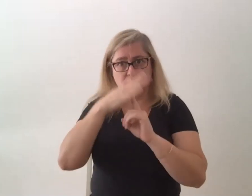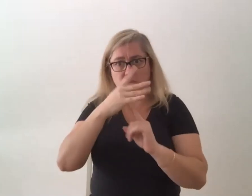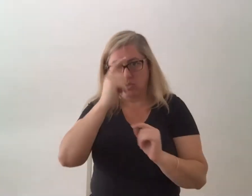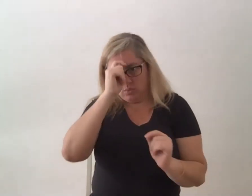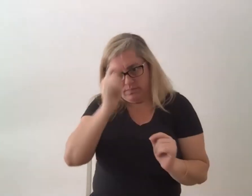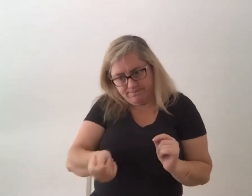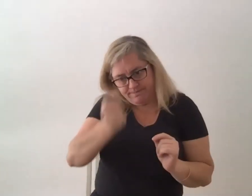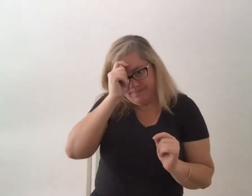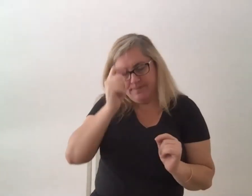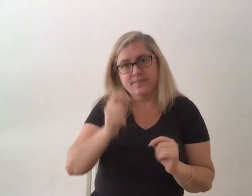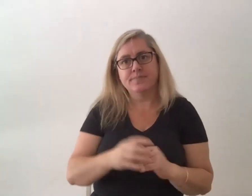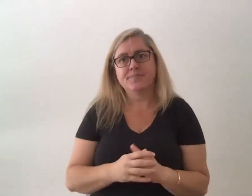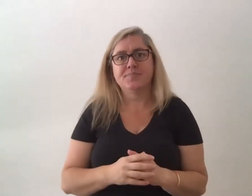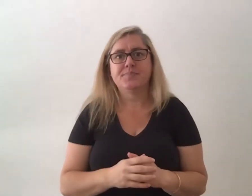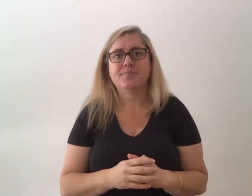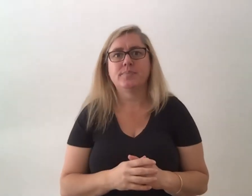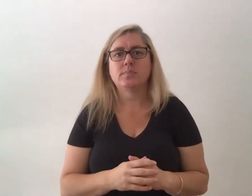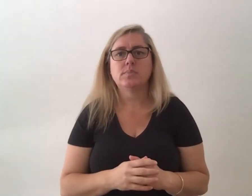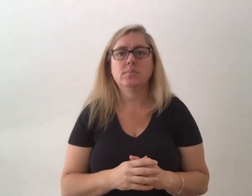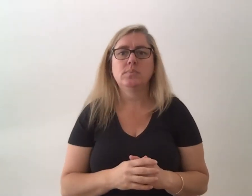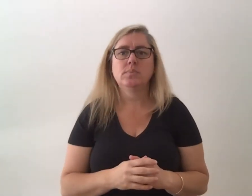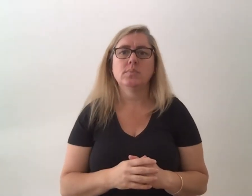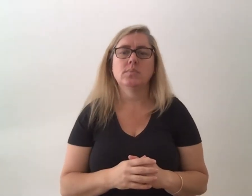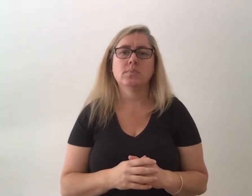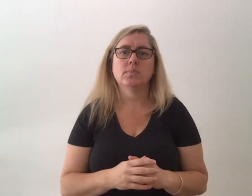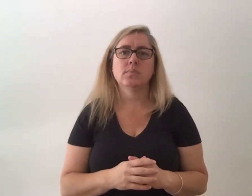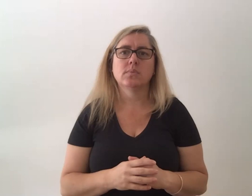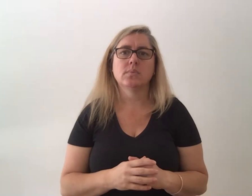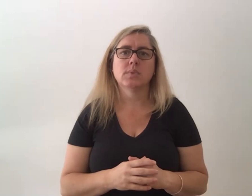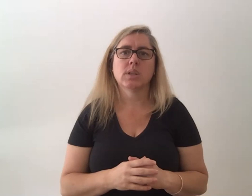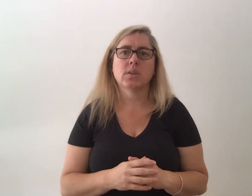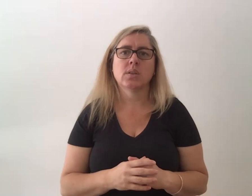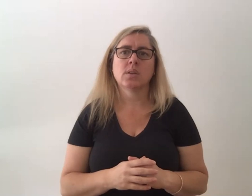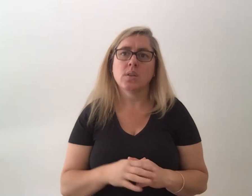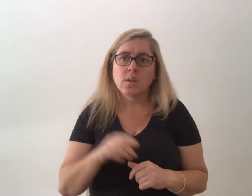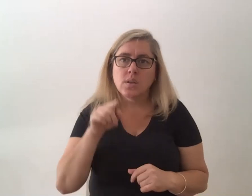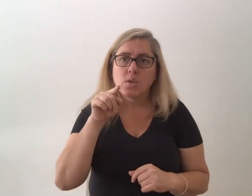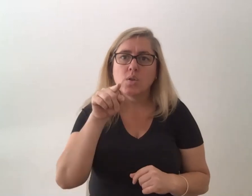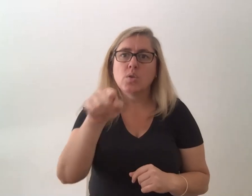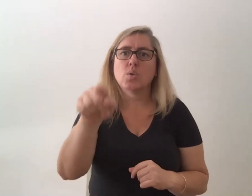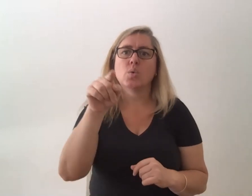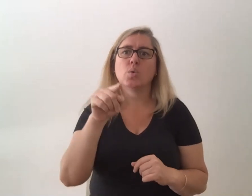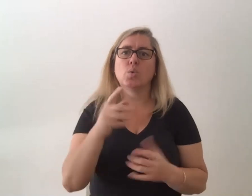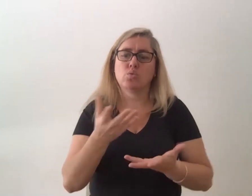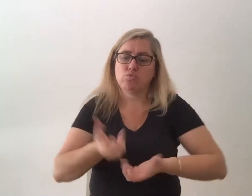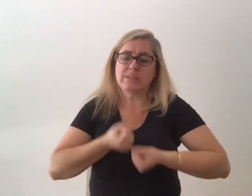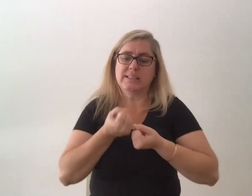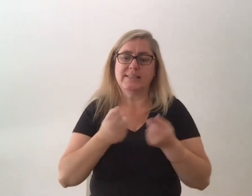um um you've just got you've just received a a thrive